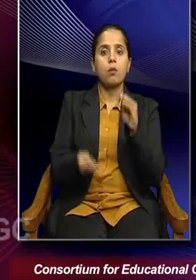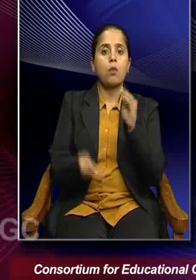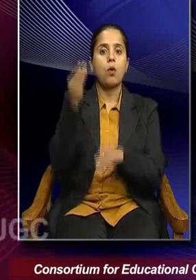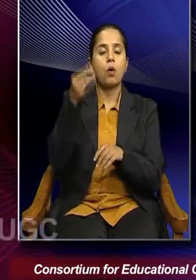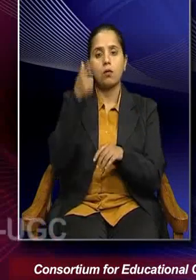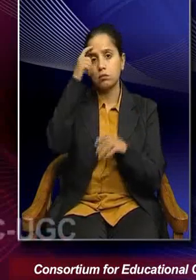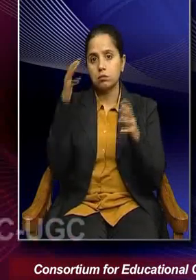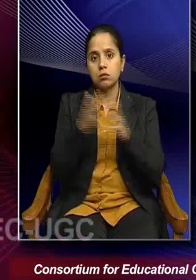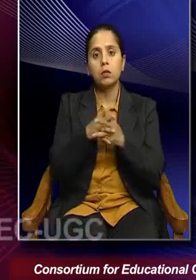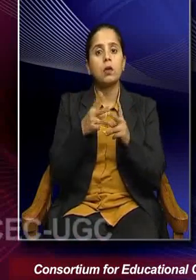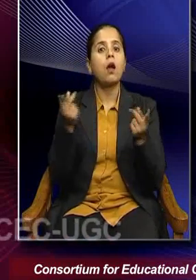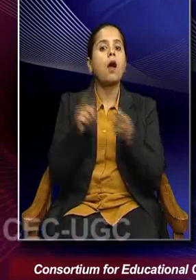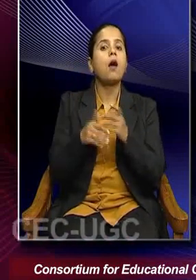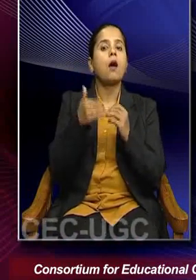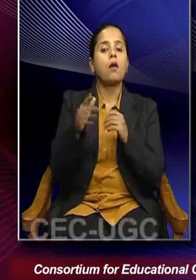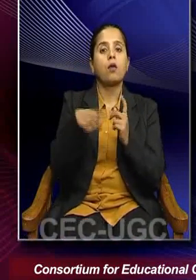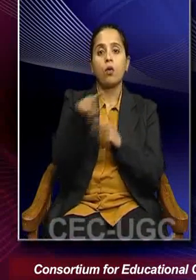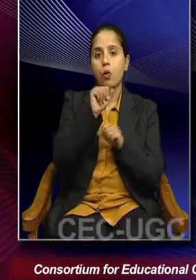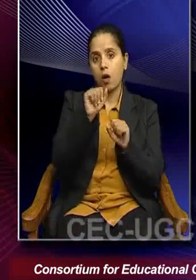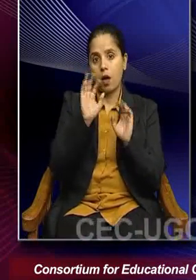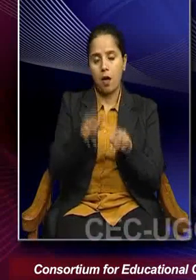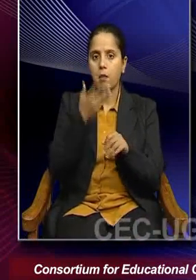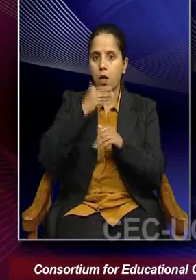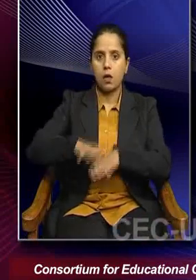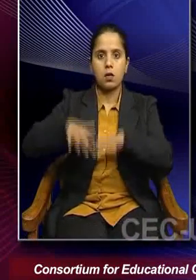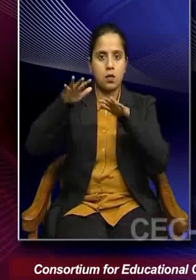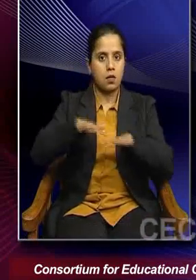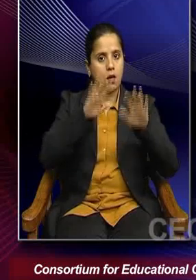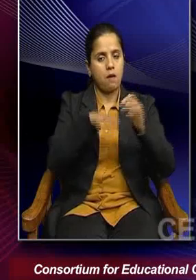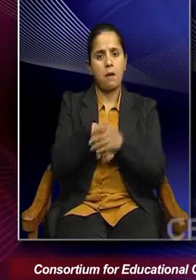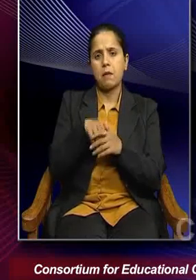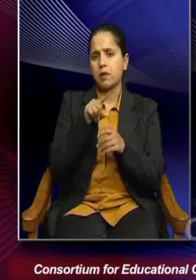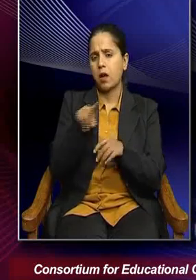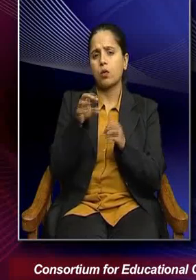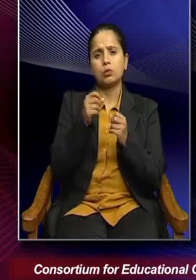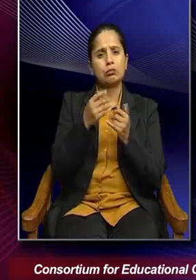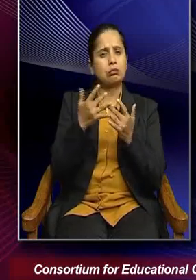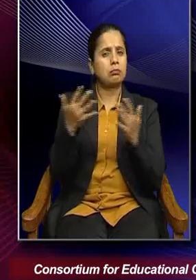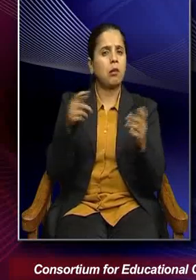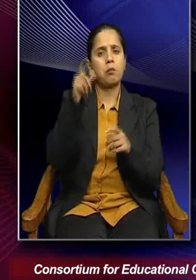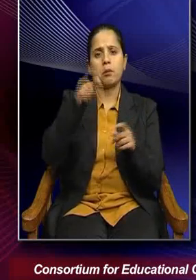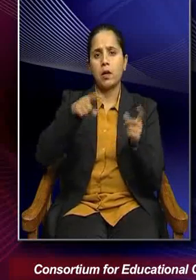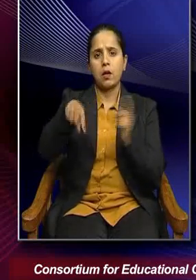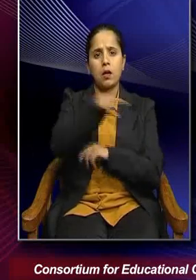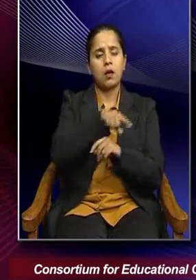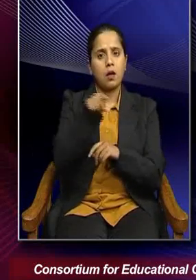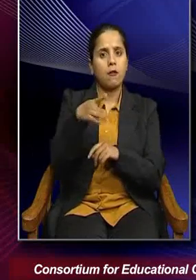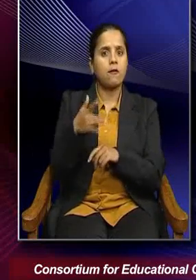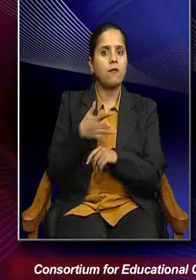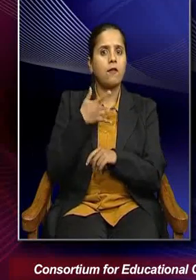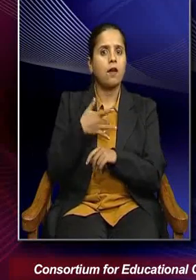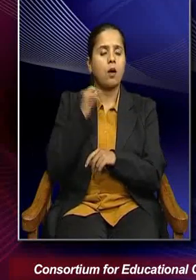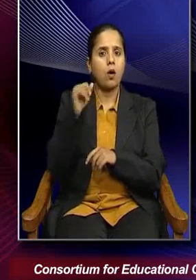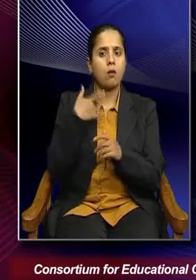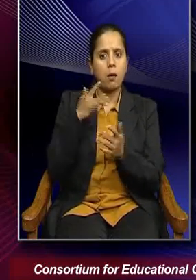movement. So, when you have, for example, floods, know, thousands and thousands of people are made to flee their